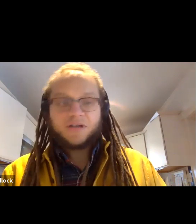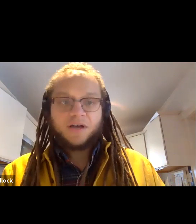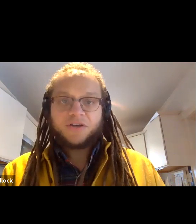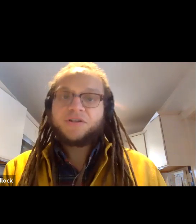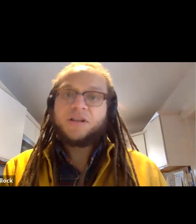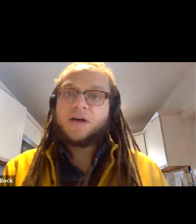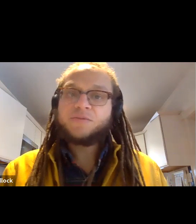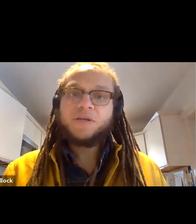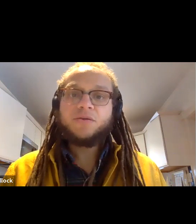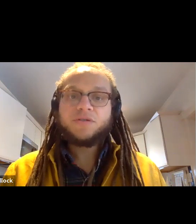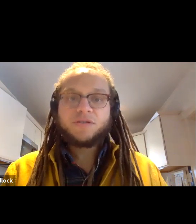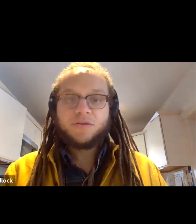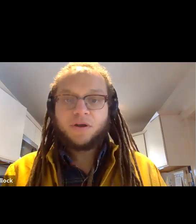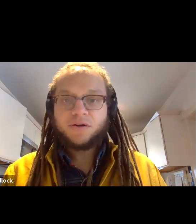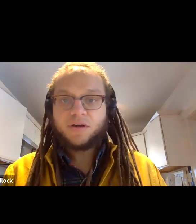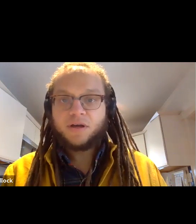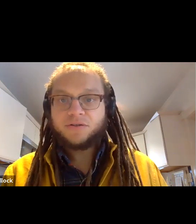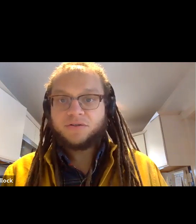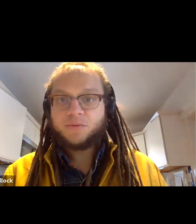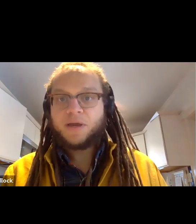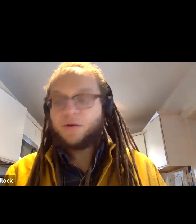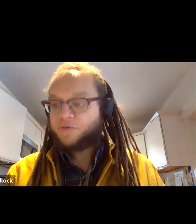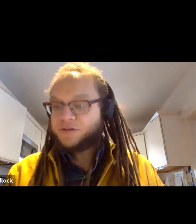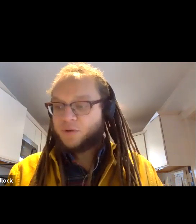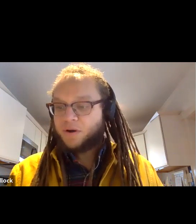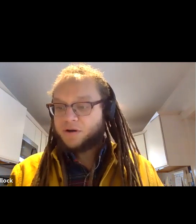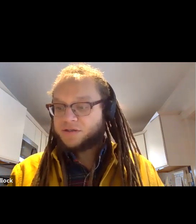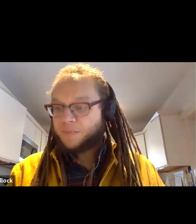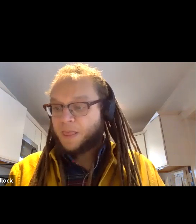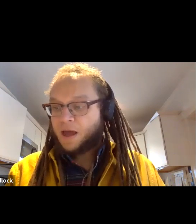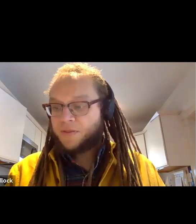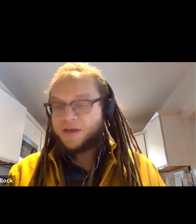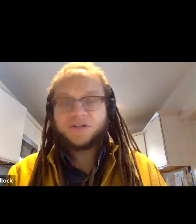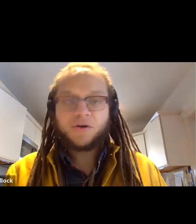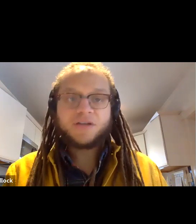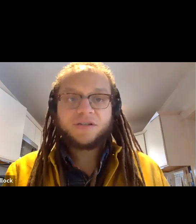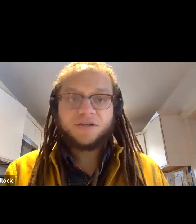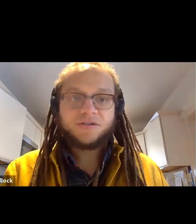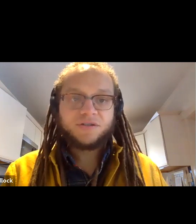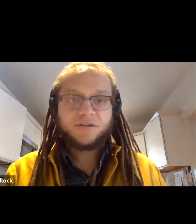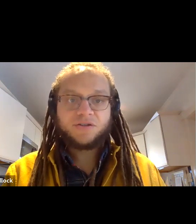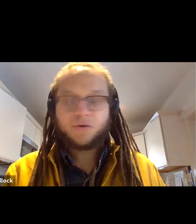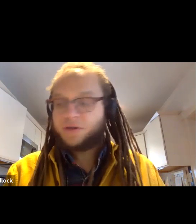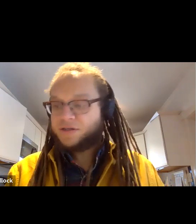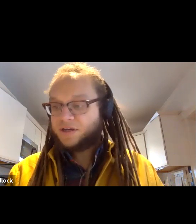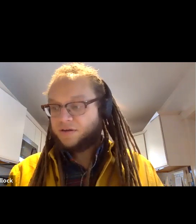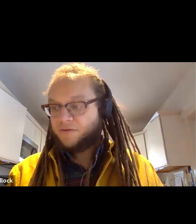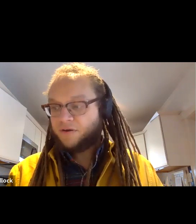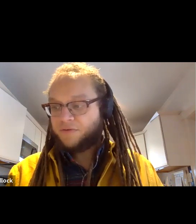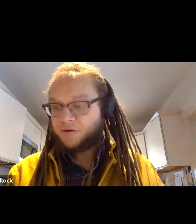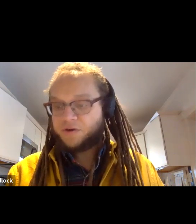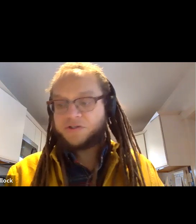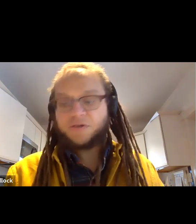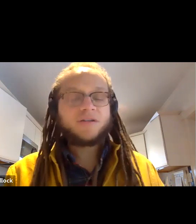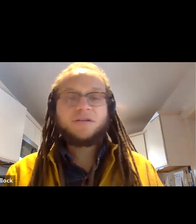Solstice generously allows me to use their Zoom account for these webinars, and that generosity is generally indicative